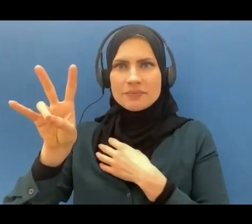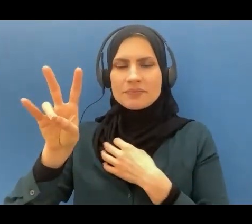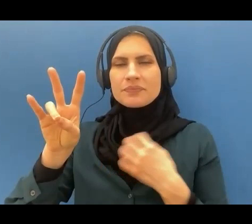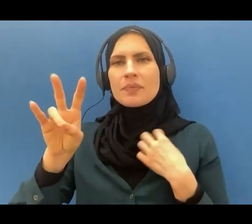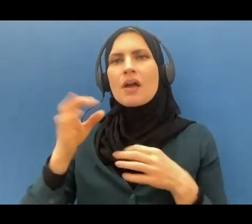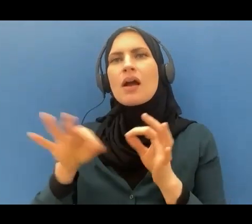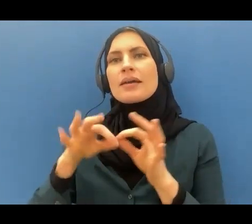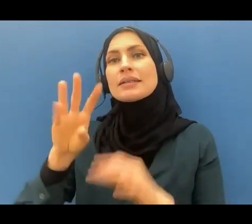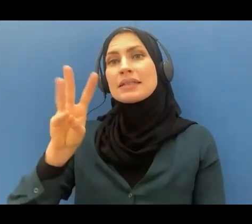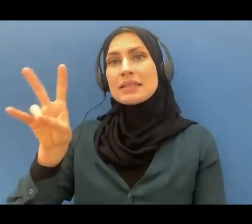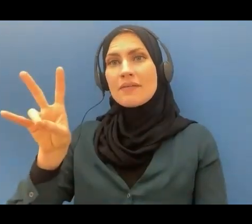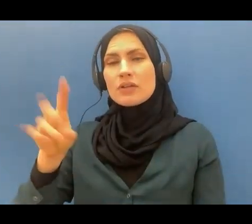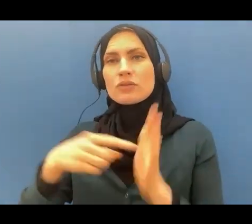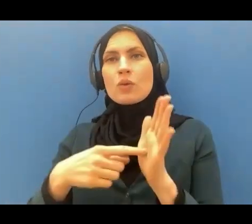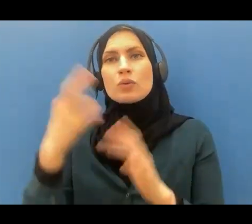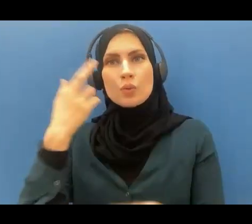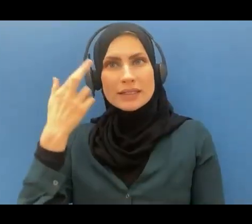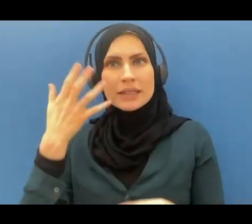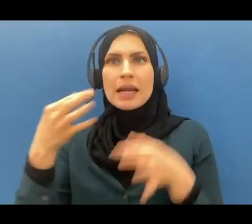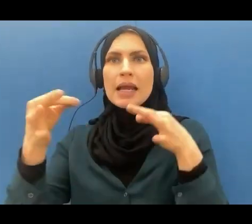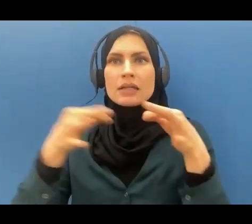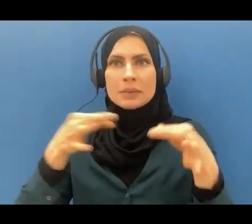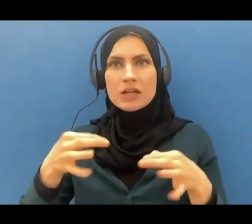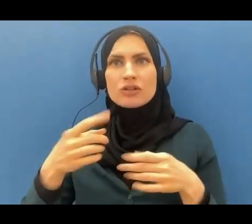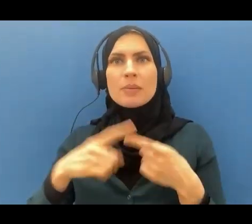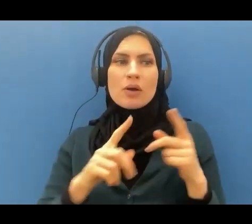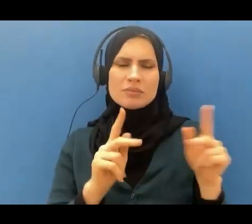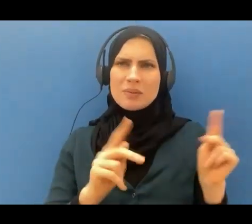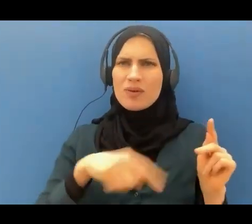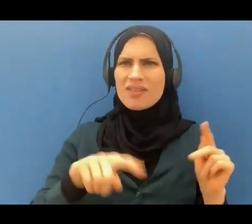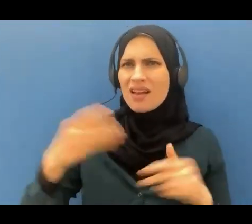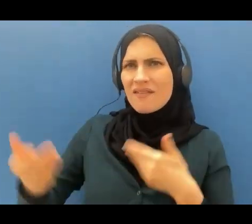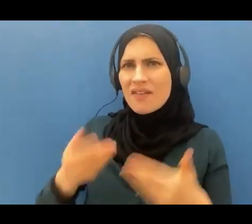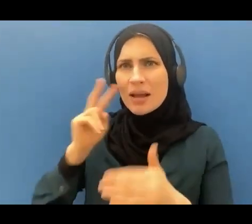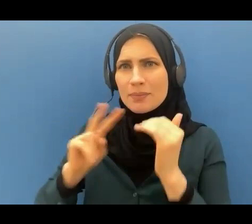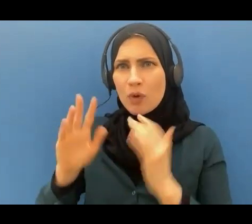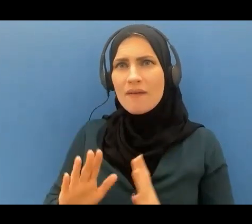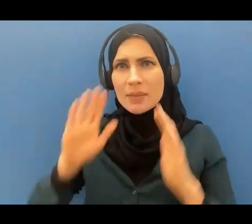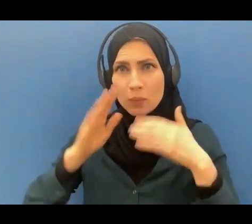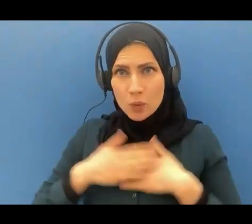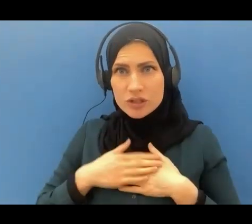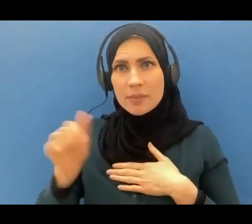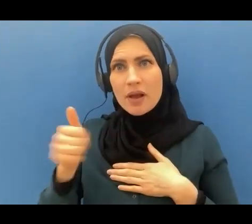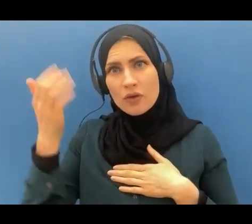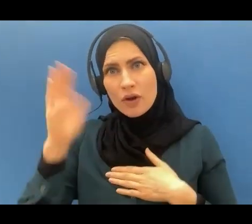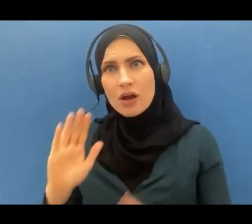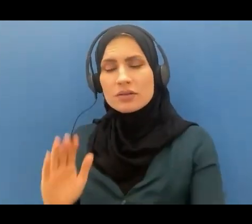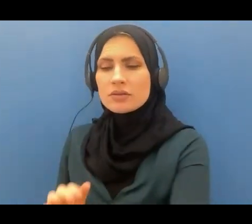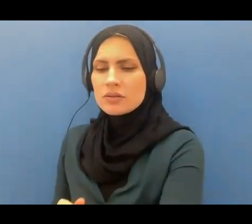who were inviting the prophet to worship other gods it says they have not